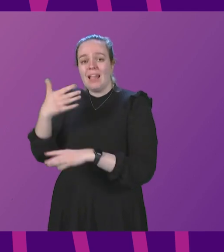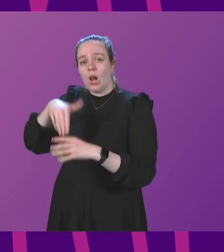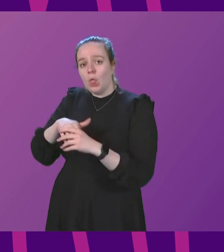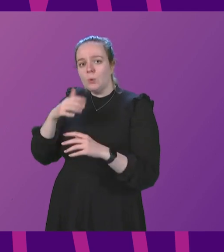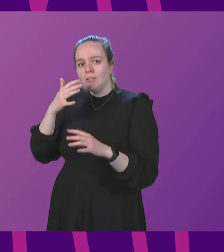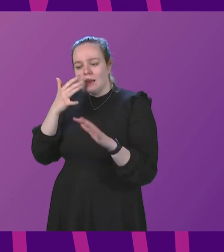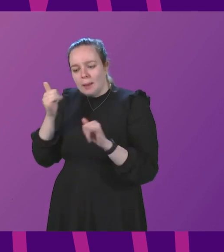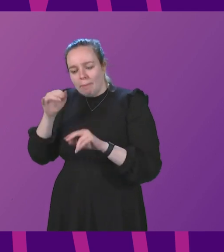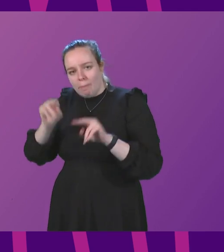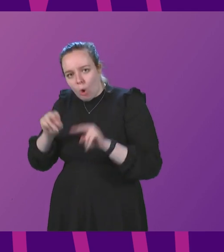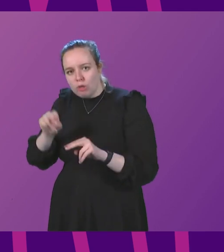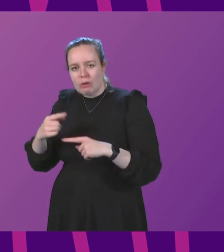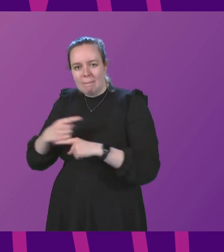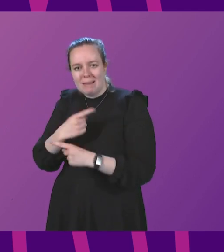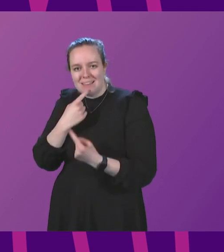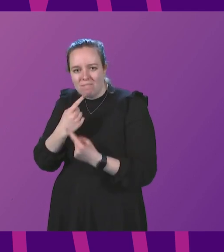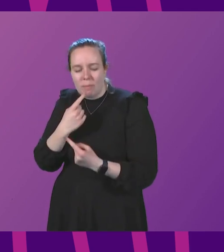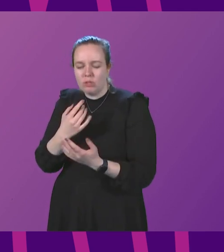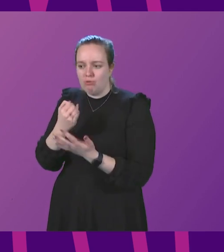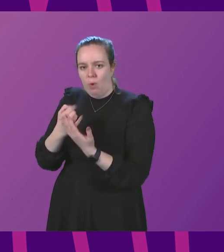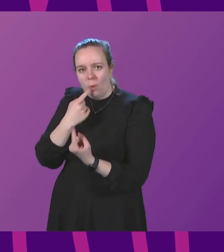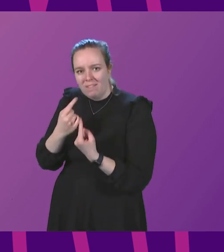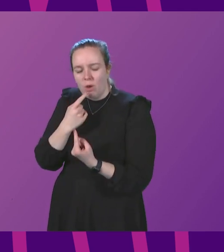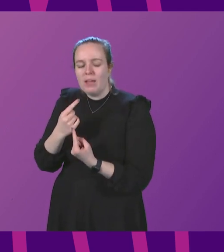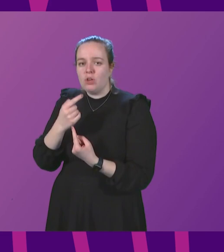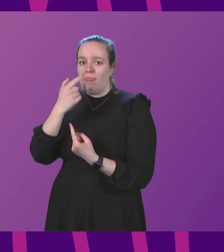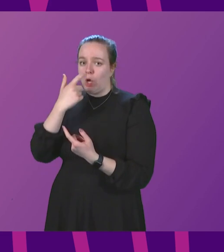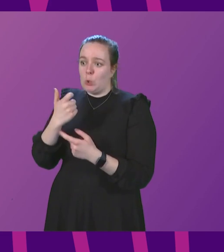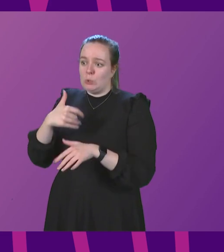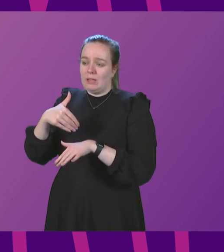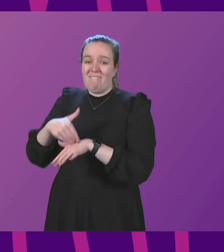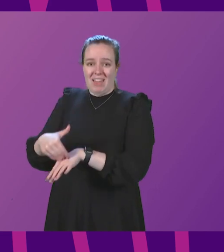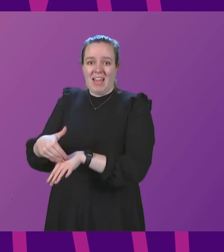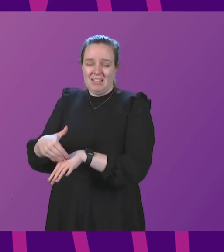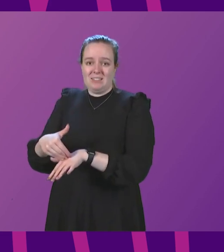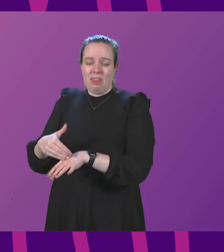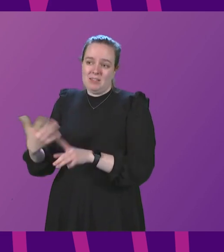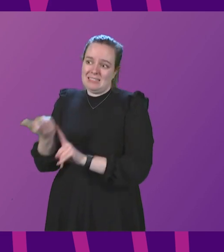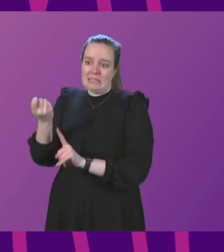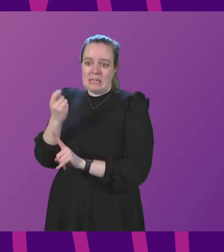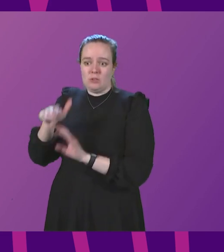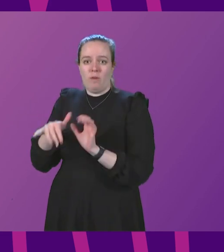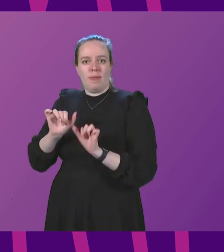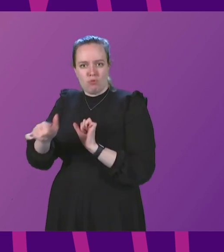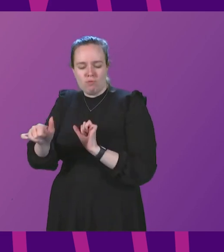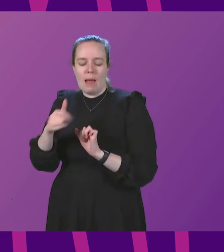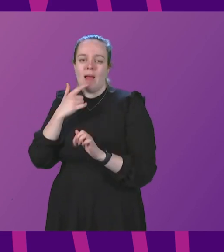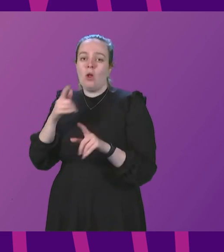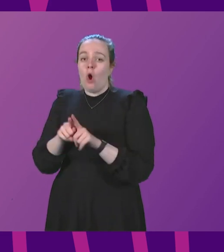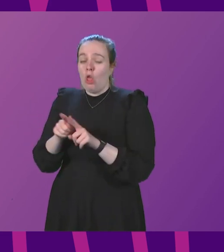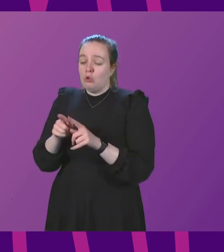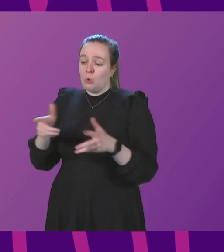misinformation and disinformation that could adversely affect the success of the programme and proactively sharing